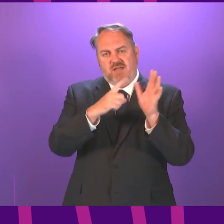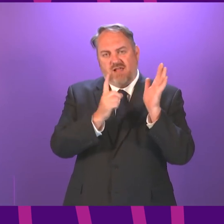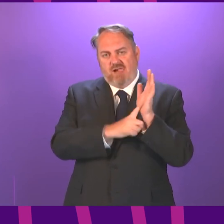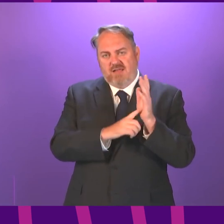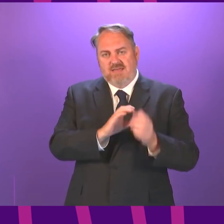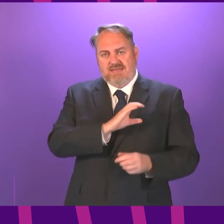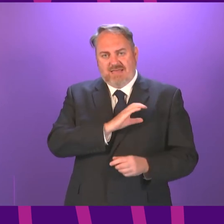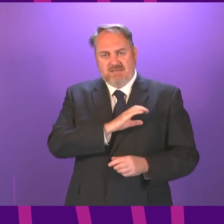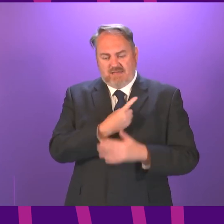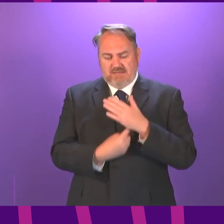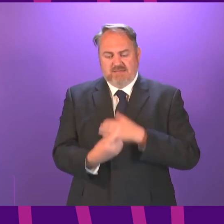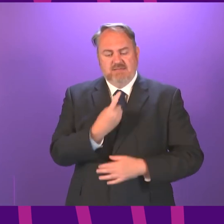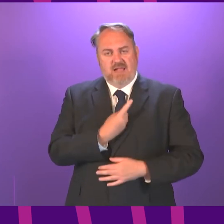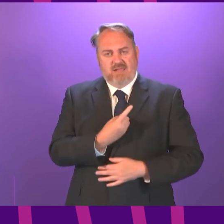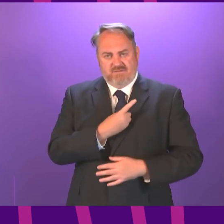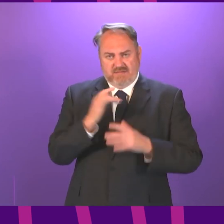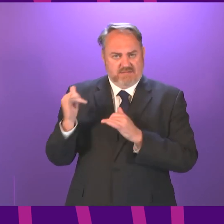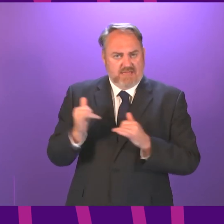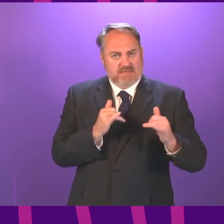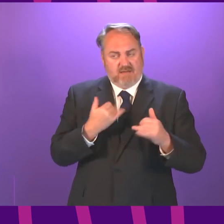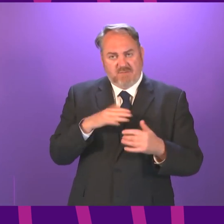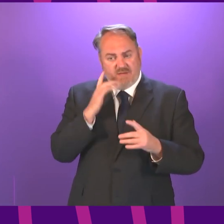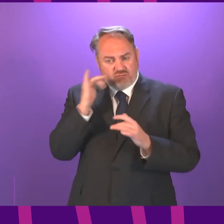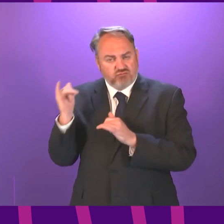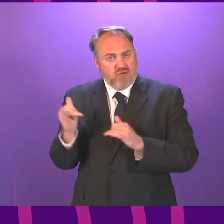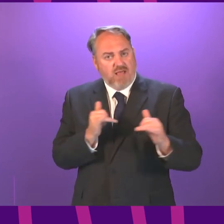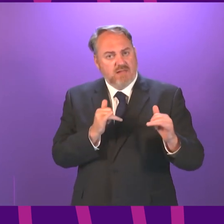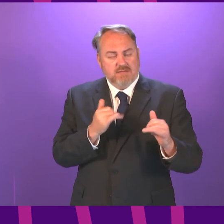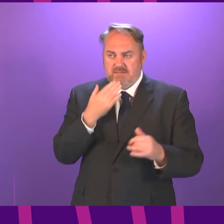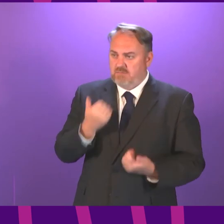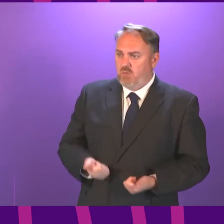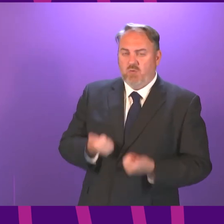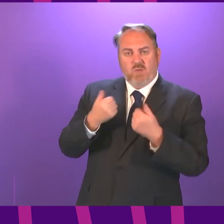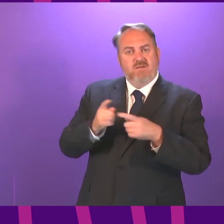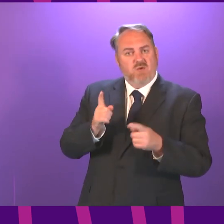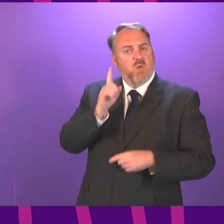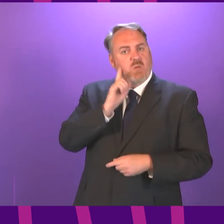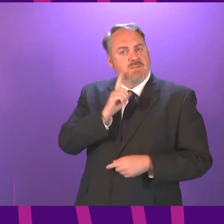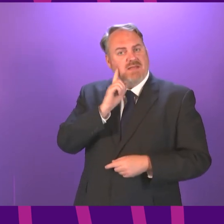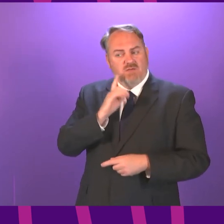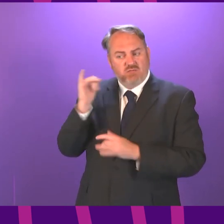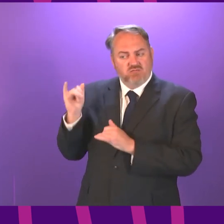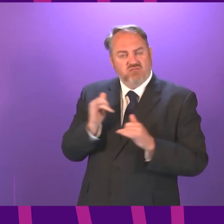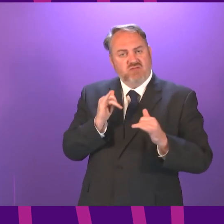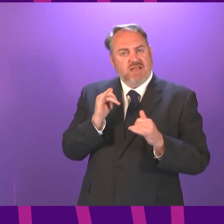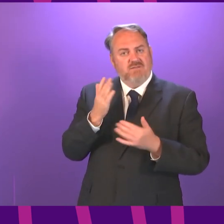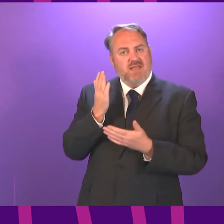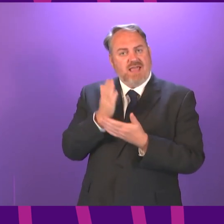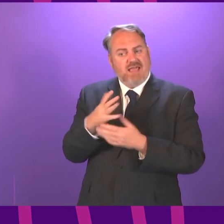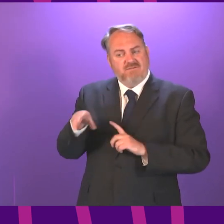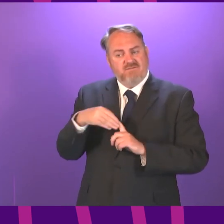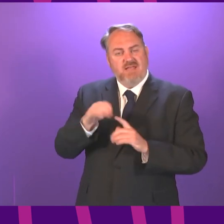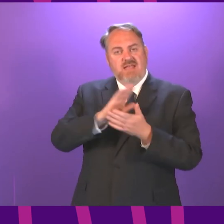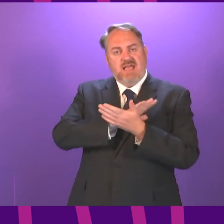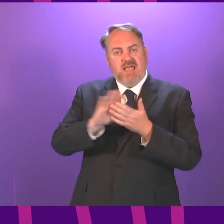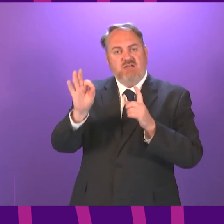boards including NHS D&G and have a potential to be an effective way for women to screen for HPV and with 6,000 women